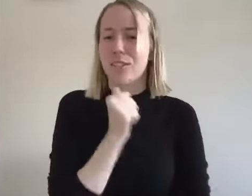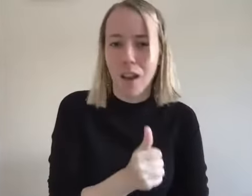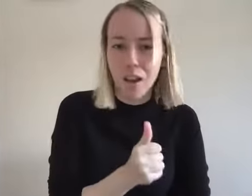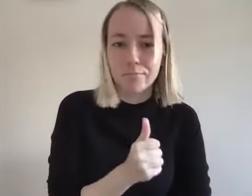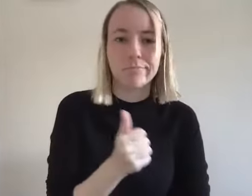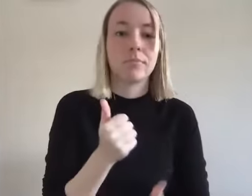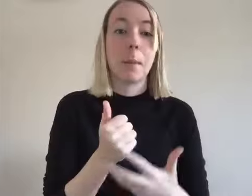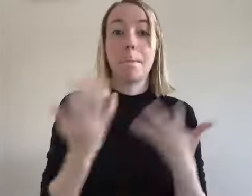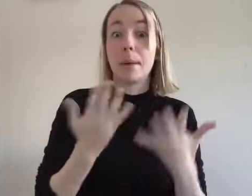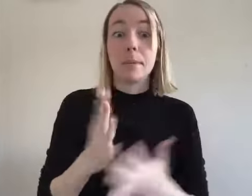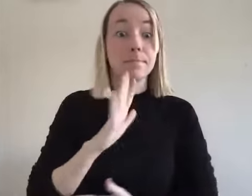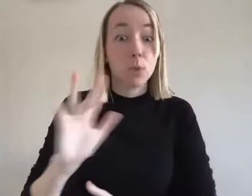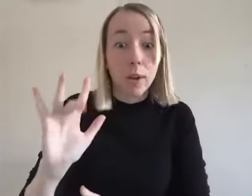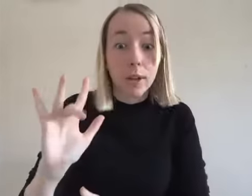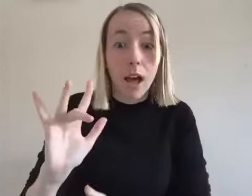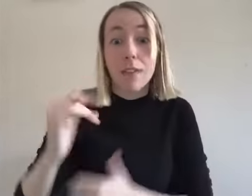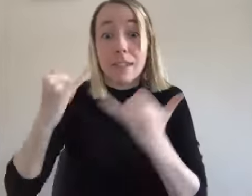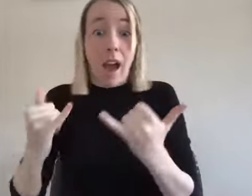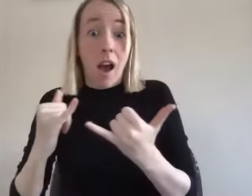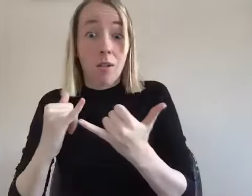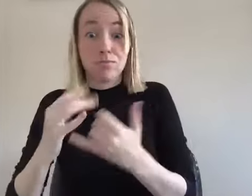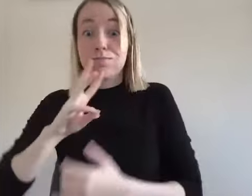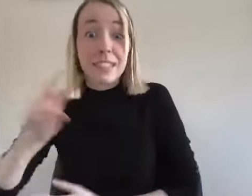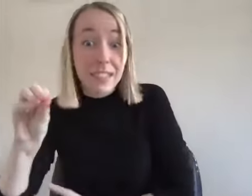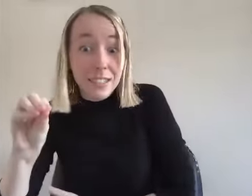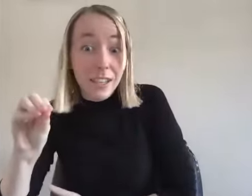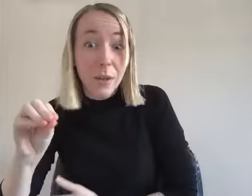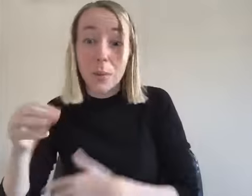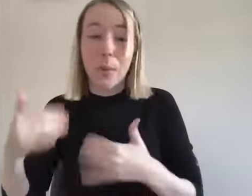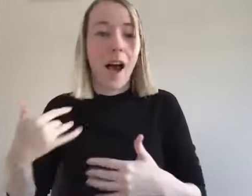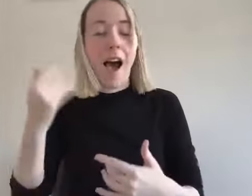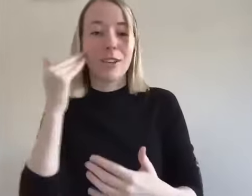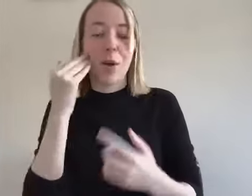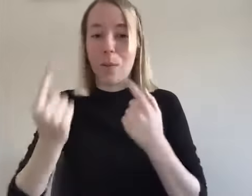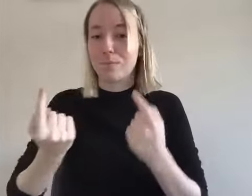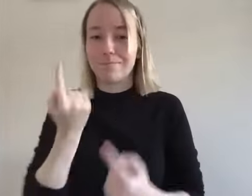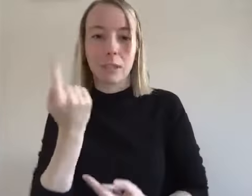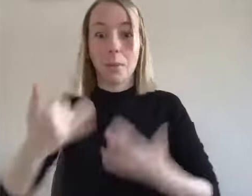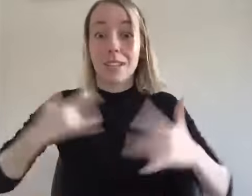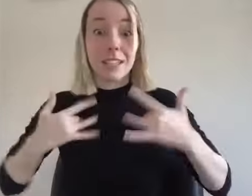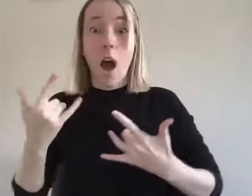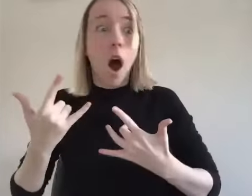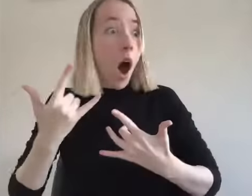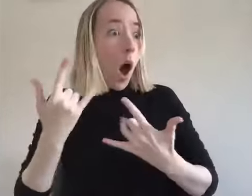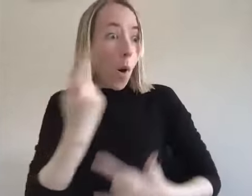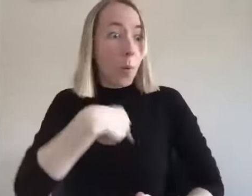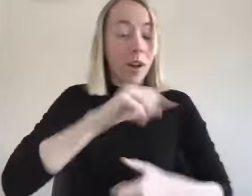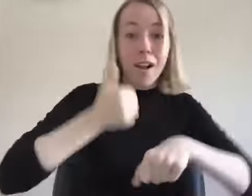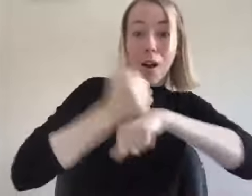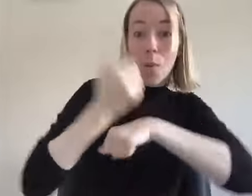or even if they came in at like 25 and they're now in their 60s i know somebody who's so excited that we exist because he when he